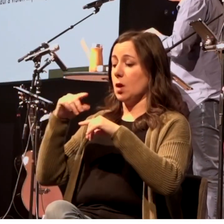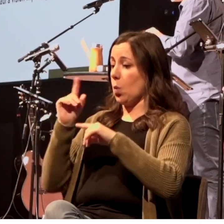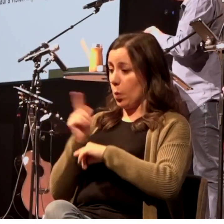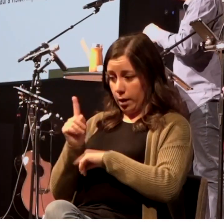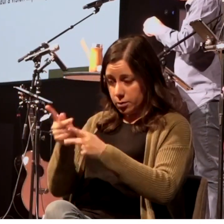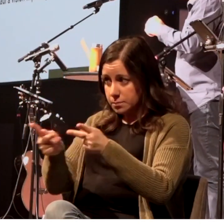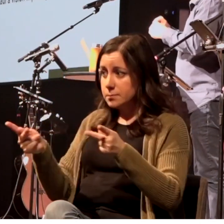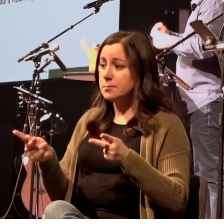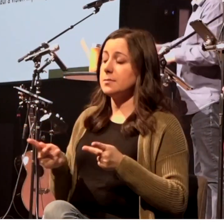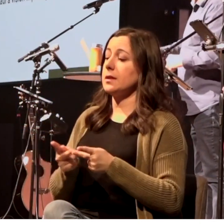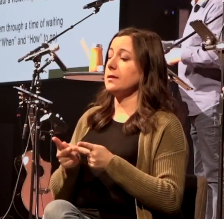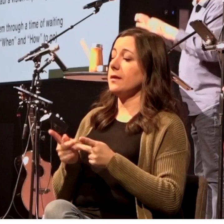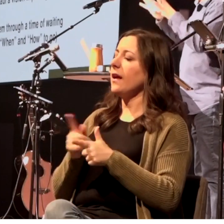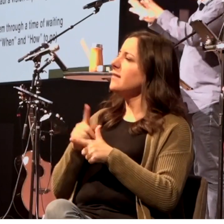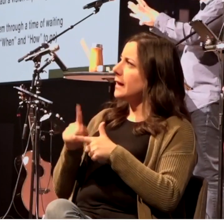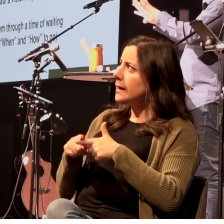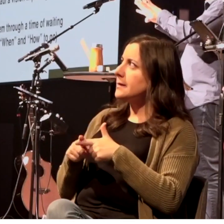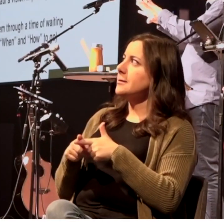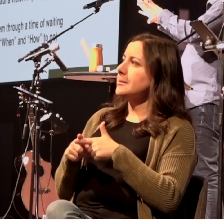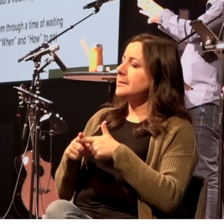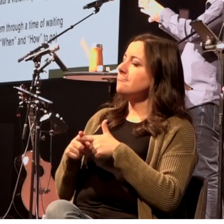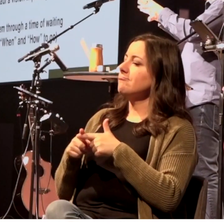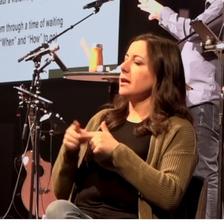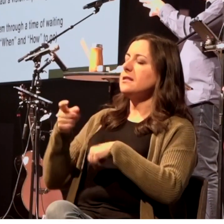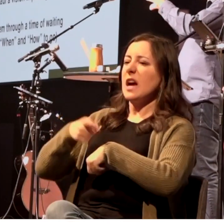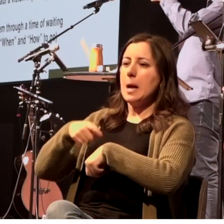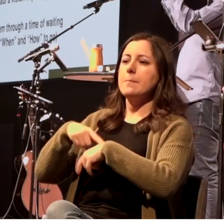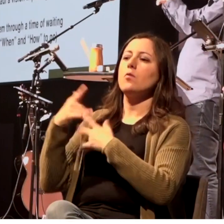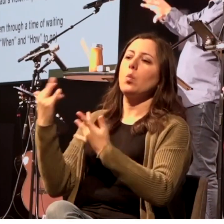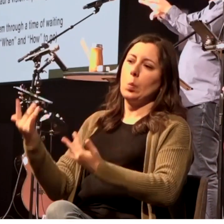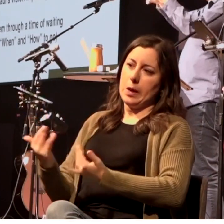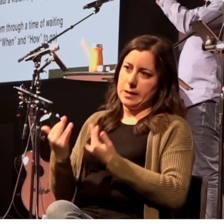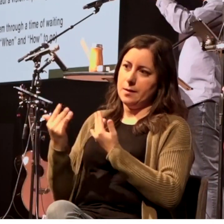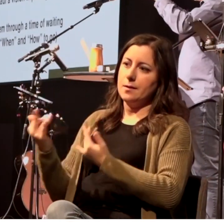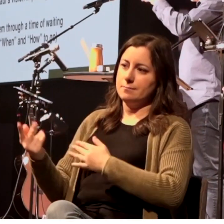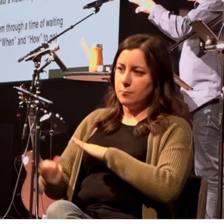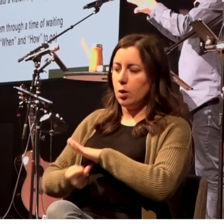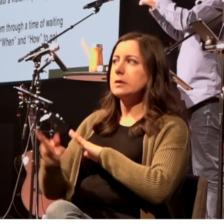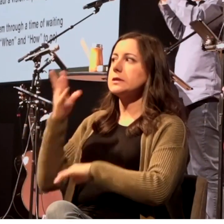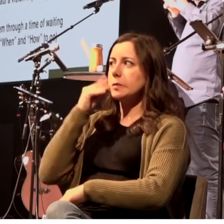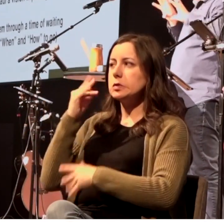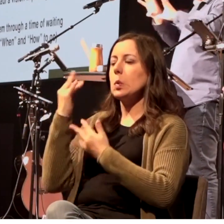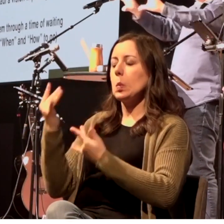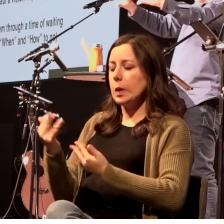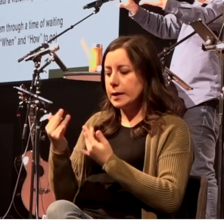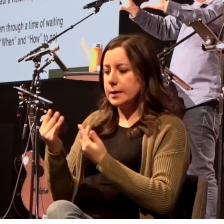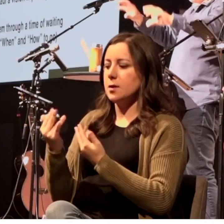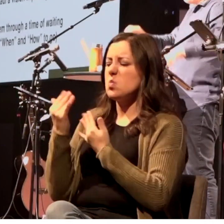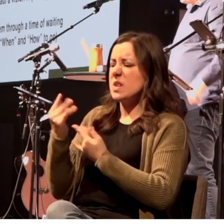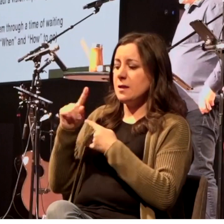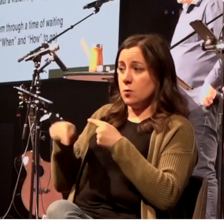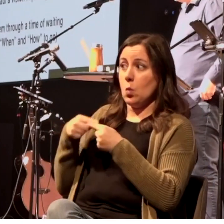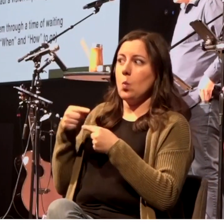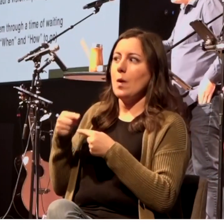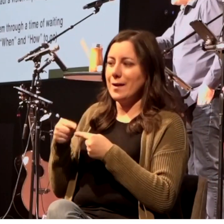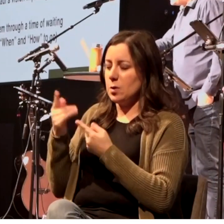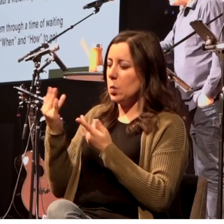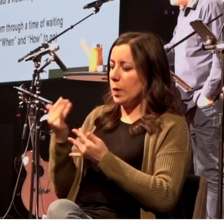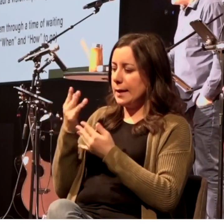And he led them through a time of waiting on the when and the how to go, right? Now, here now,